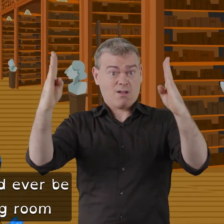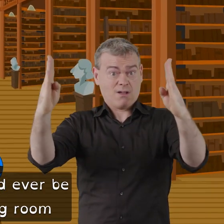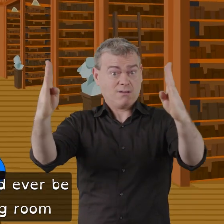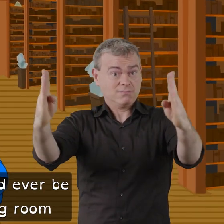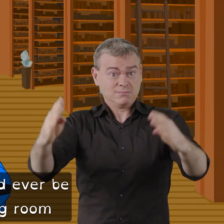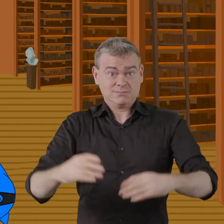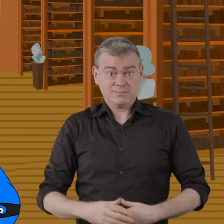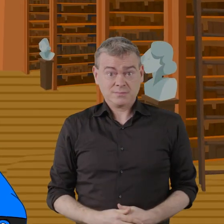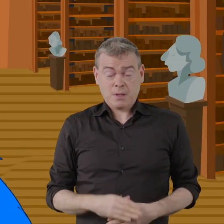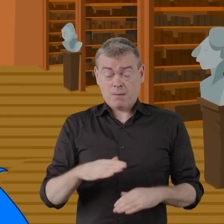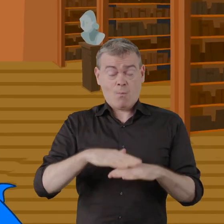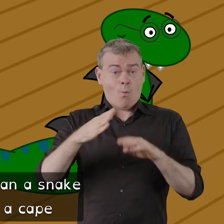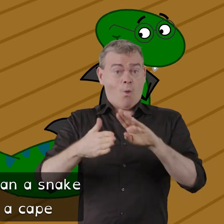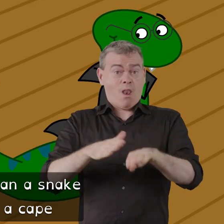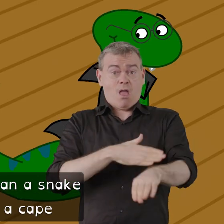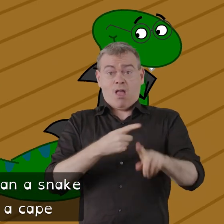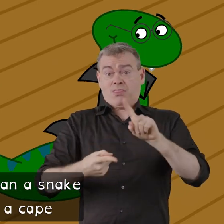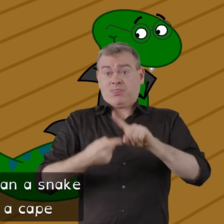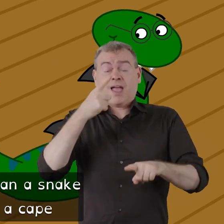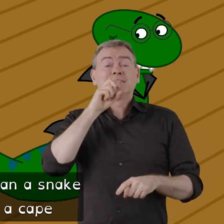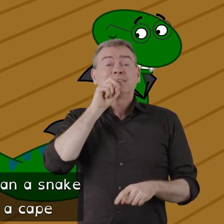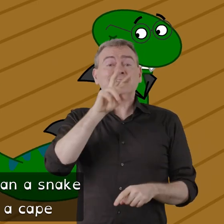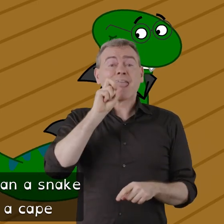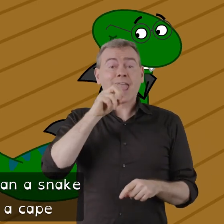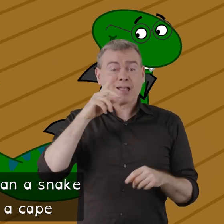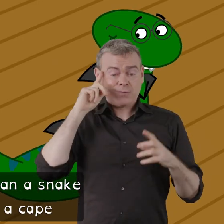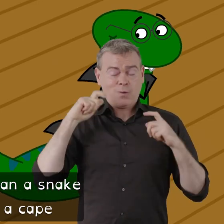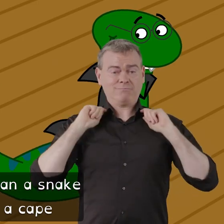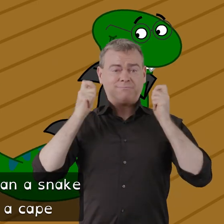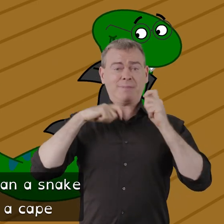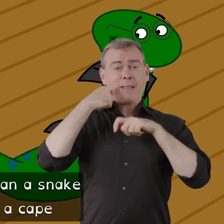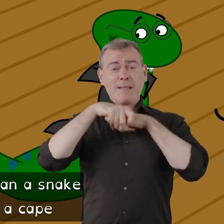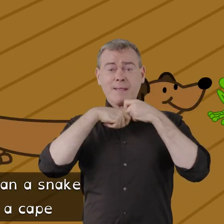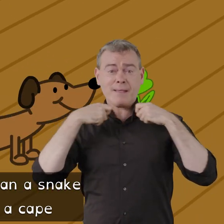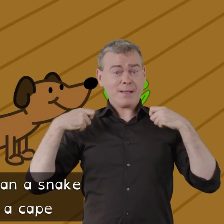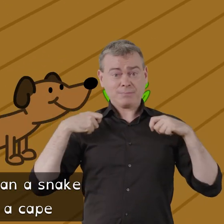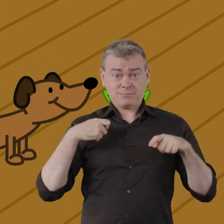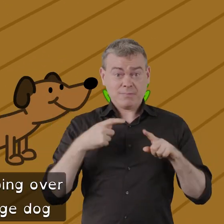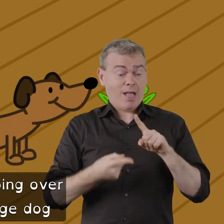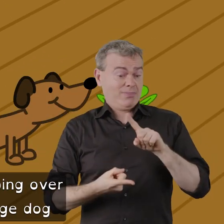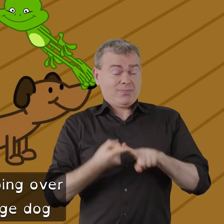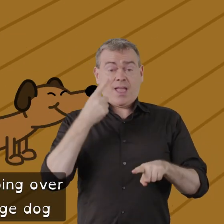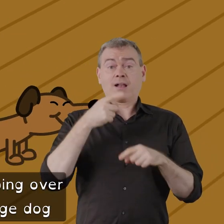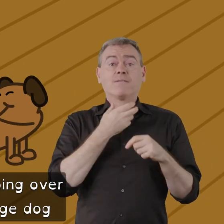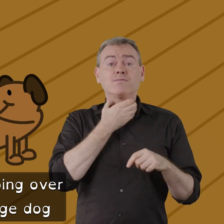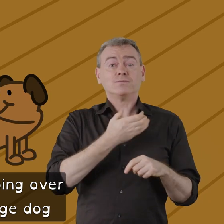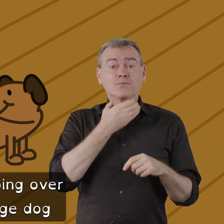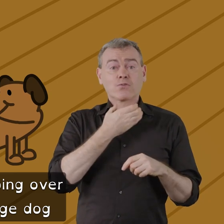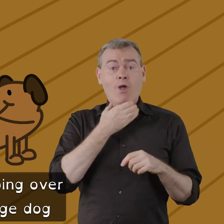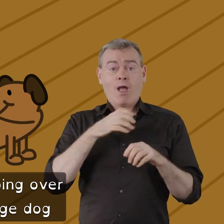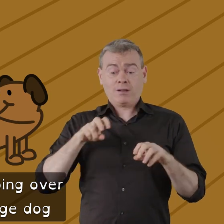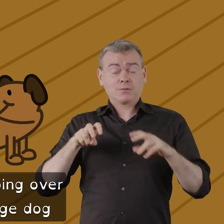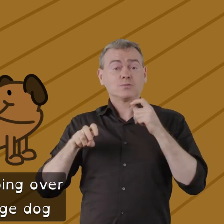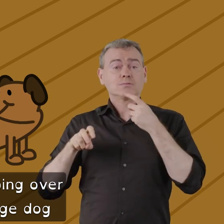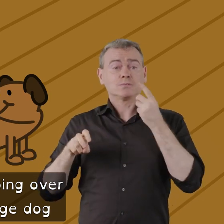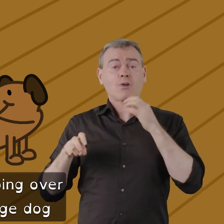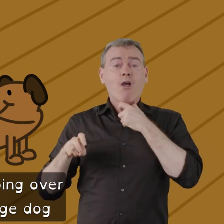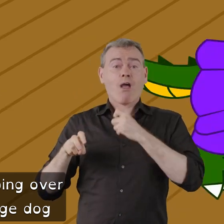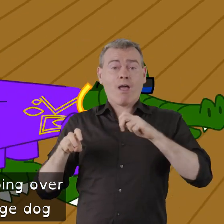room it will be longer than a snake who is wearing a cape and a frog hopping over a smiley sausage dog